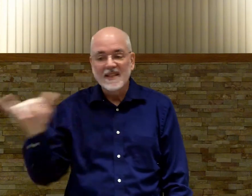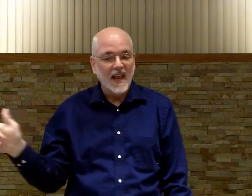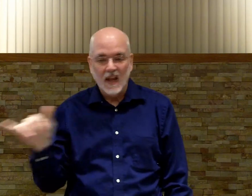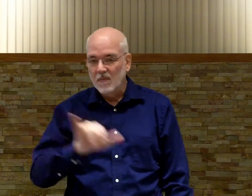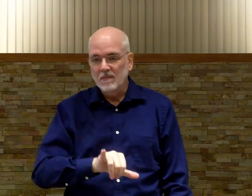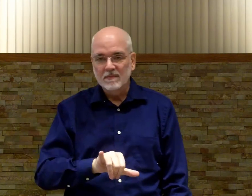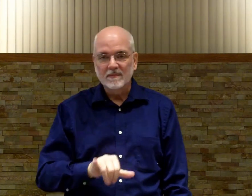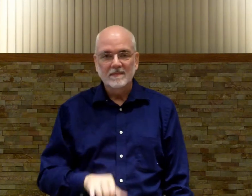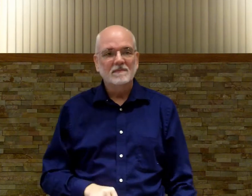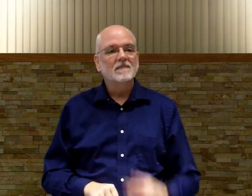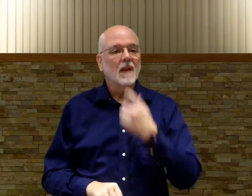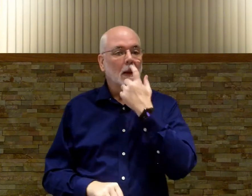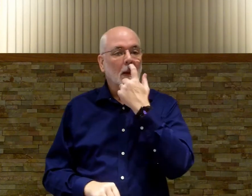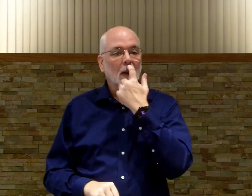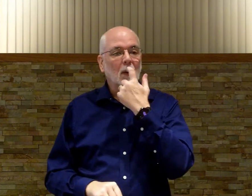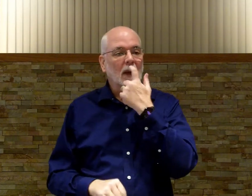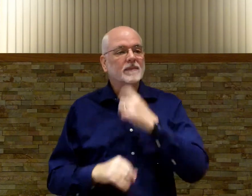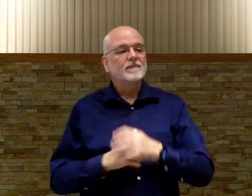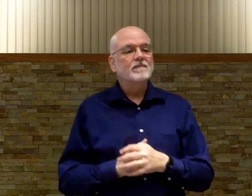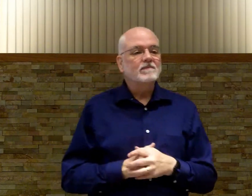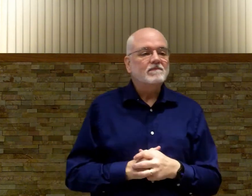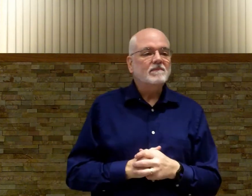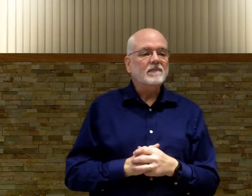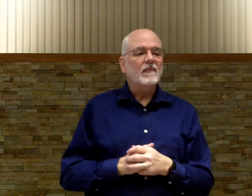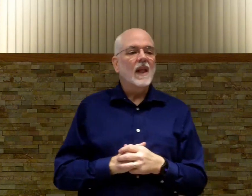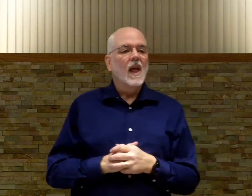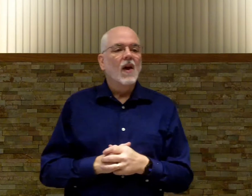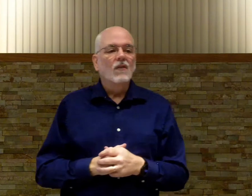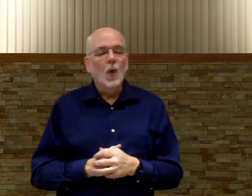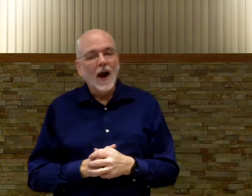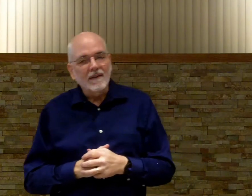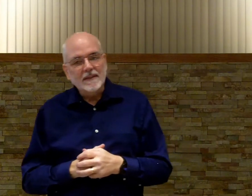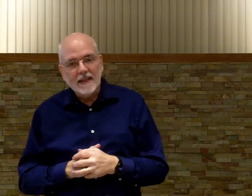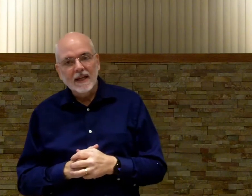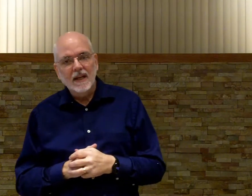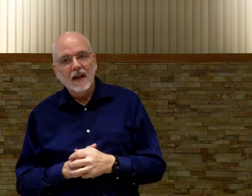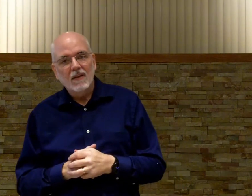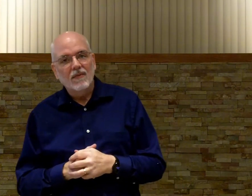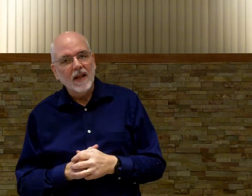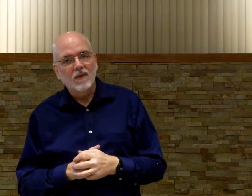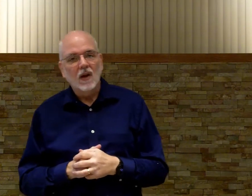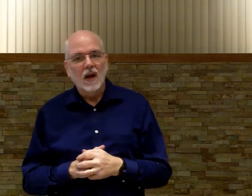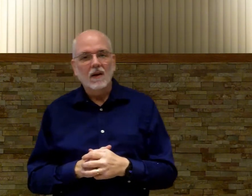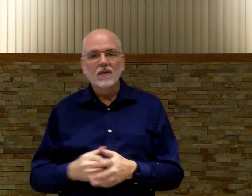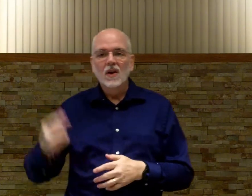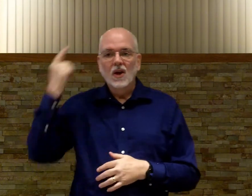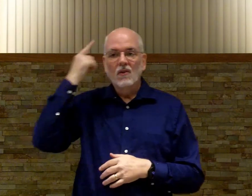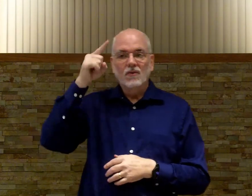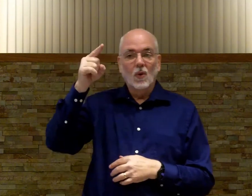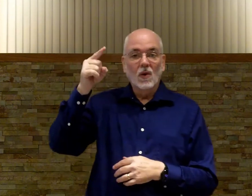same okay for i've seen faithful love for